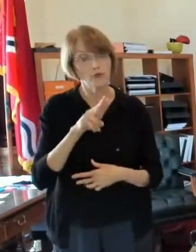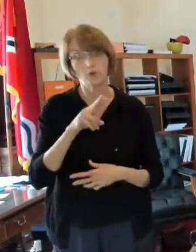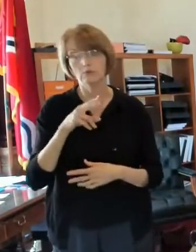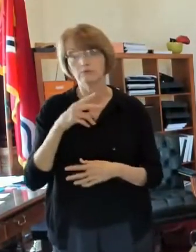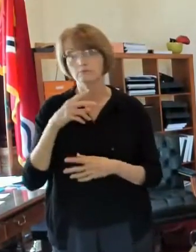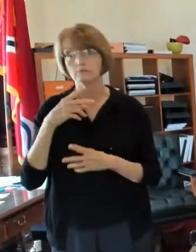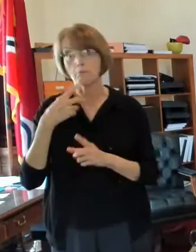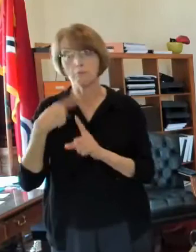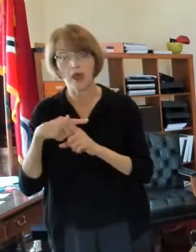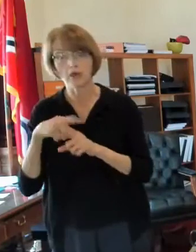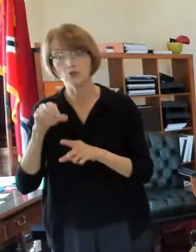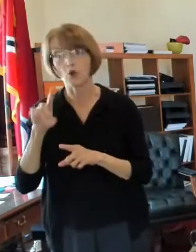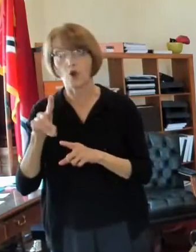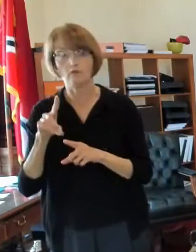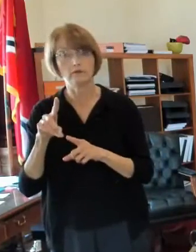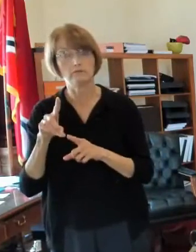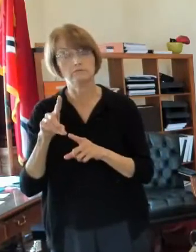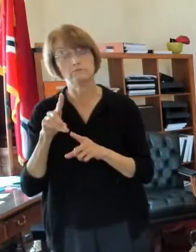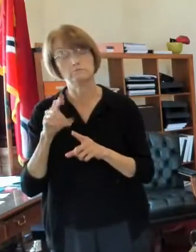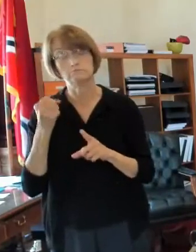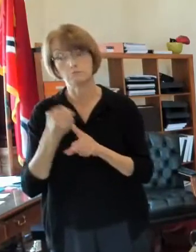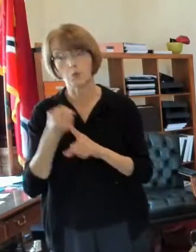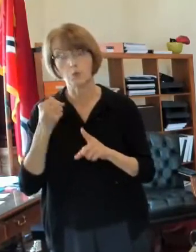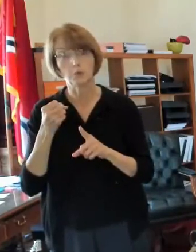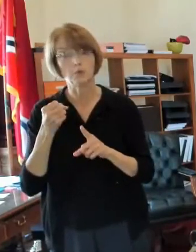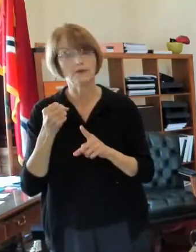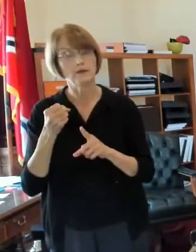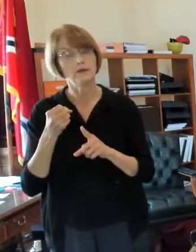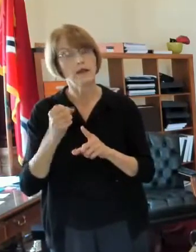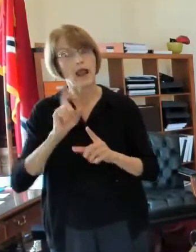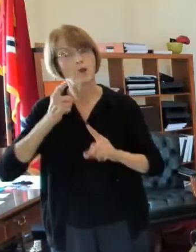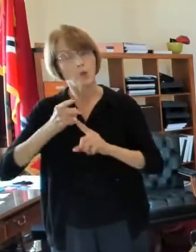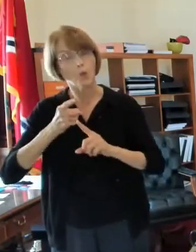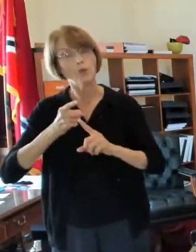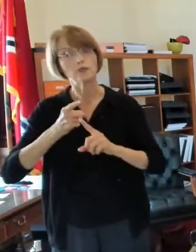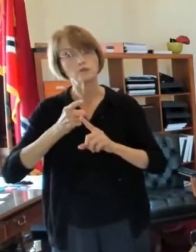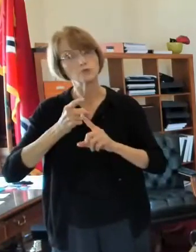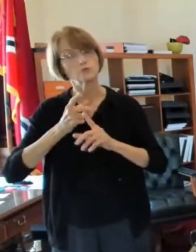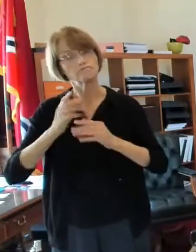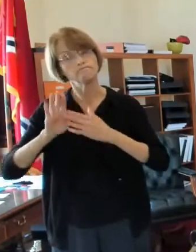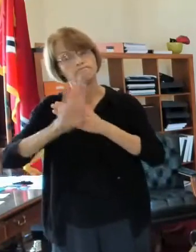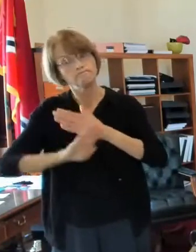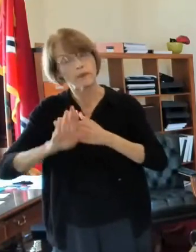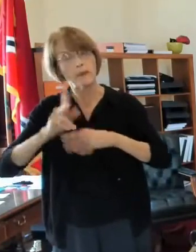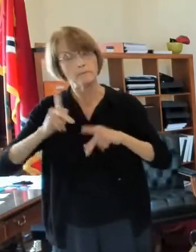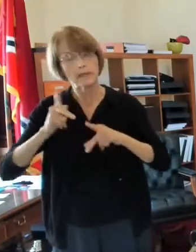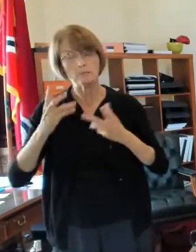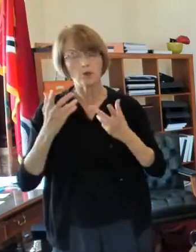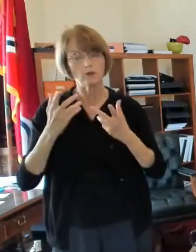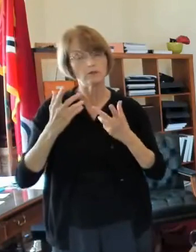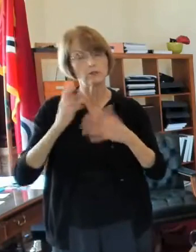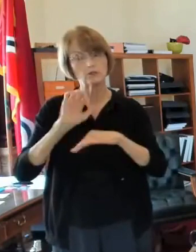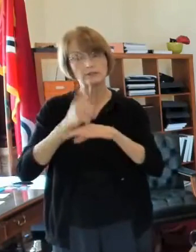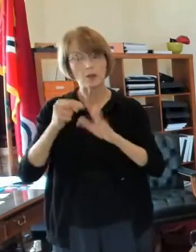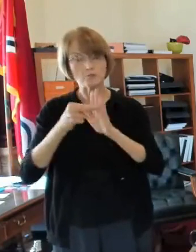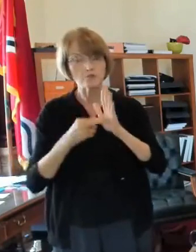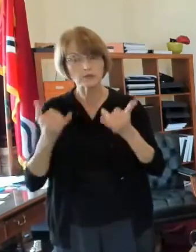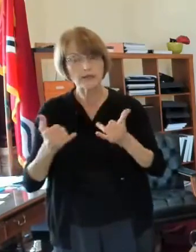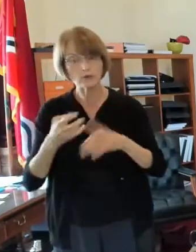to keep as many people safe as possible and put some guardrails up or some guidelines up um to allow people as much